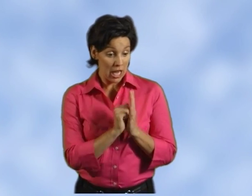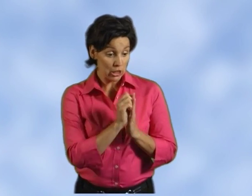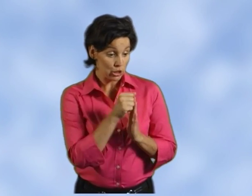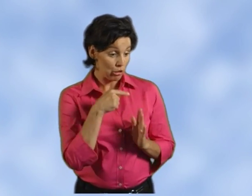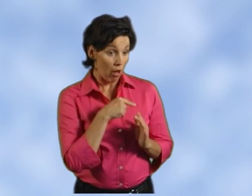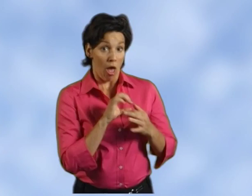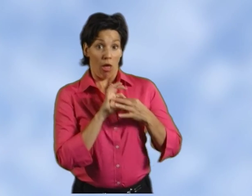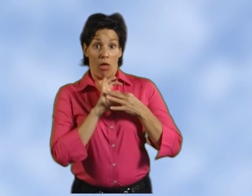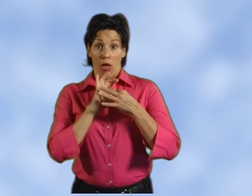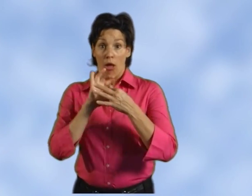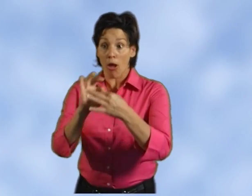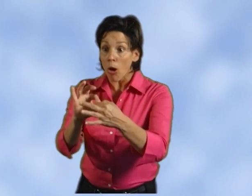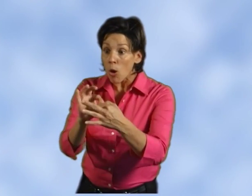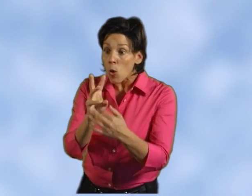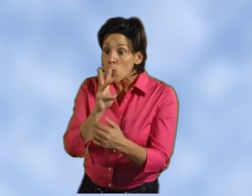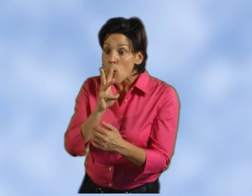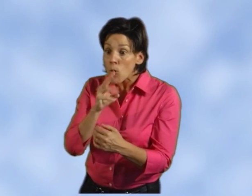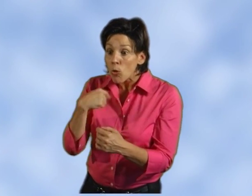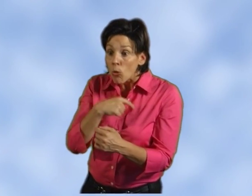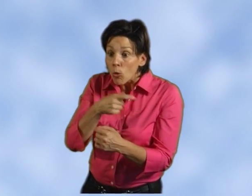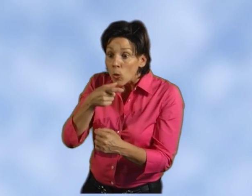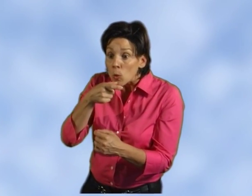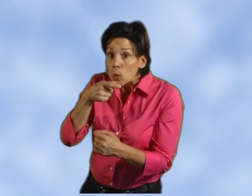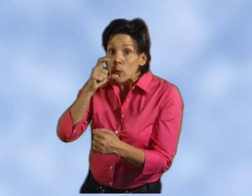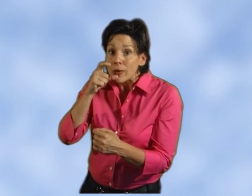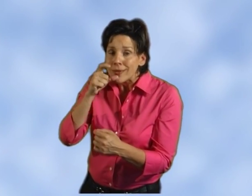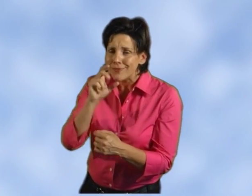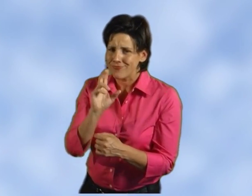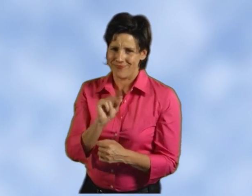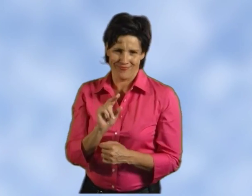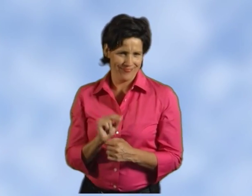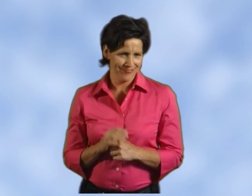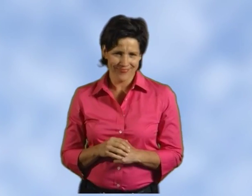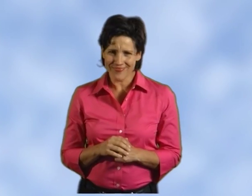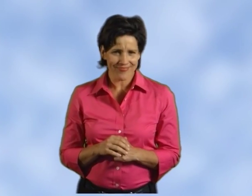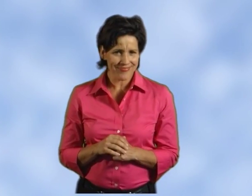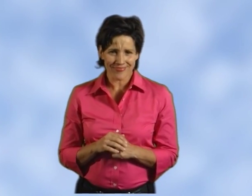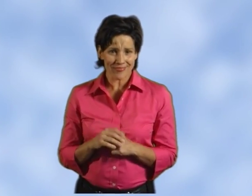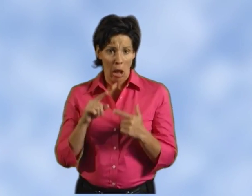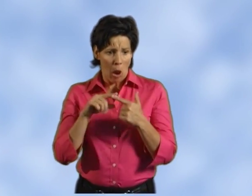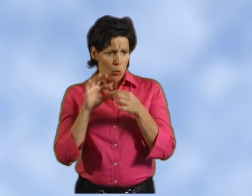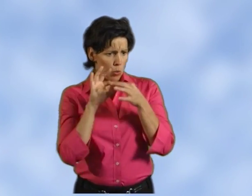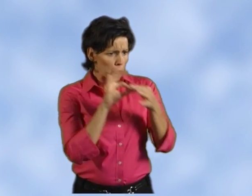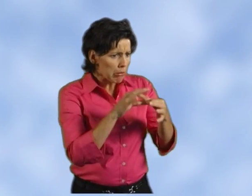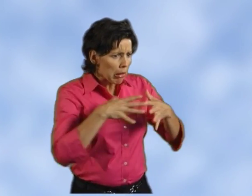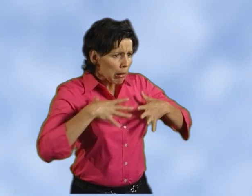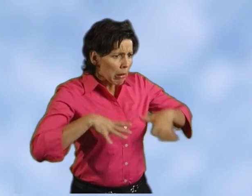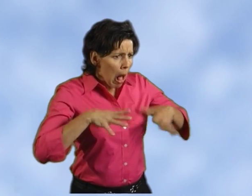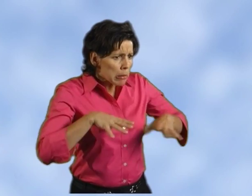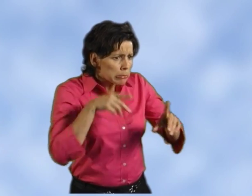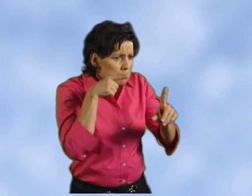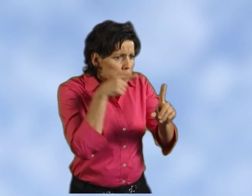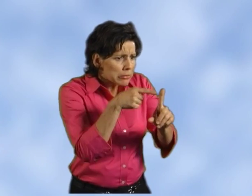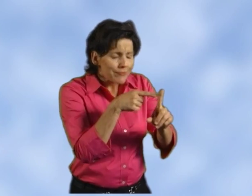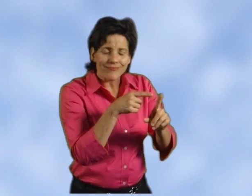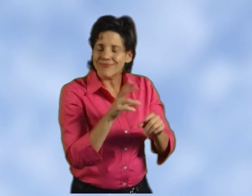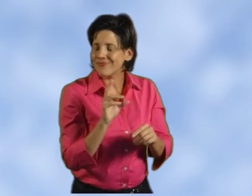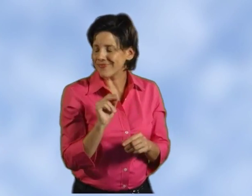true. Breast cancer is not connected to the air we breathe, the water we drink, to specific